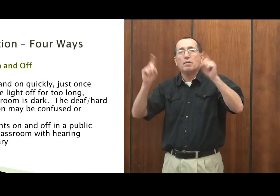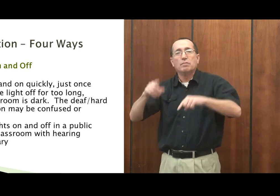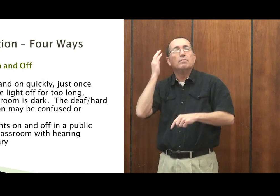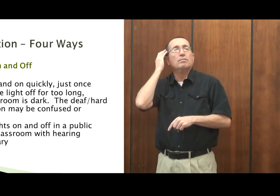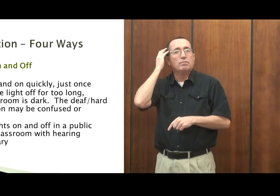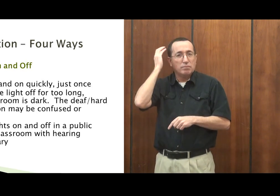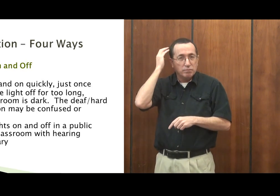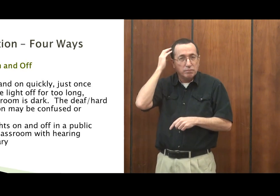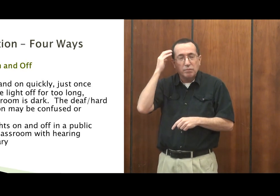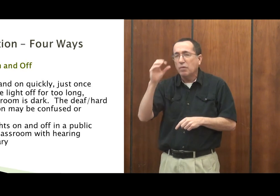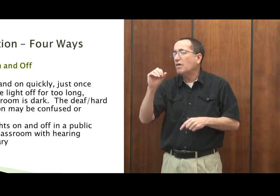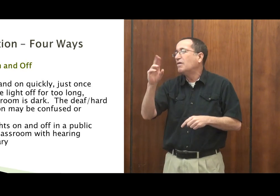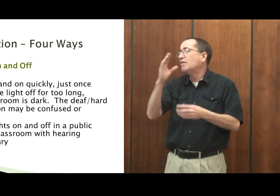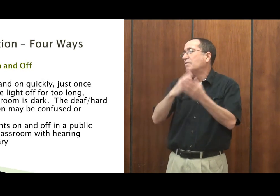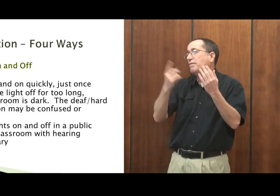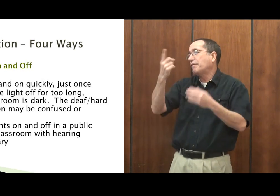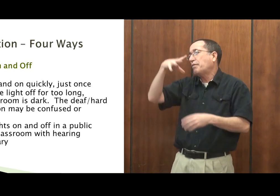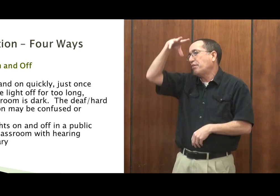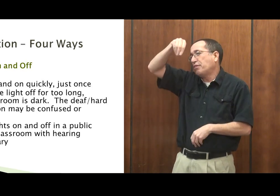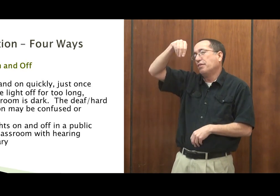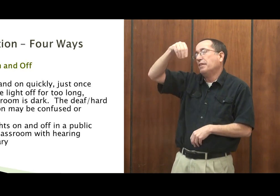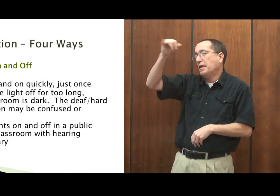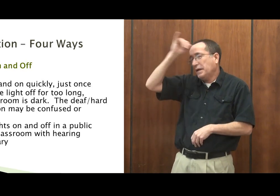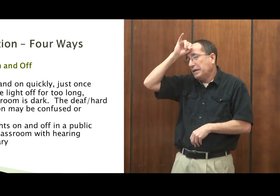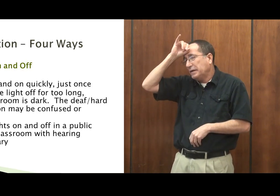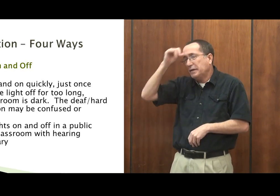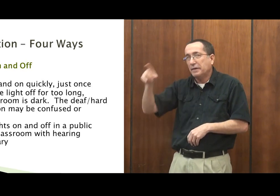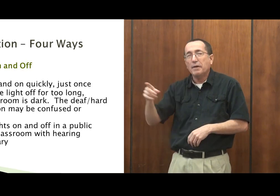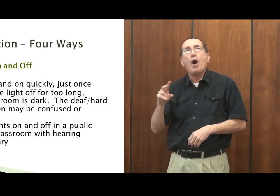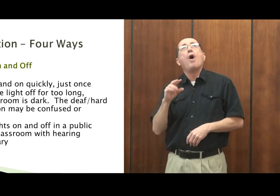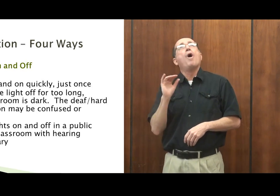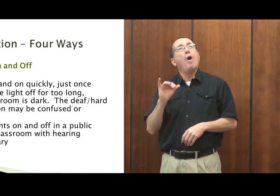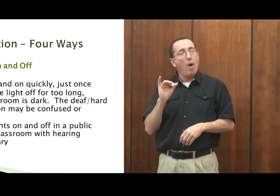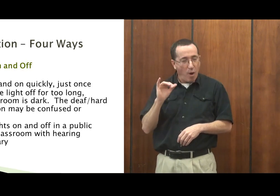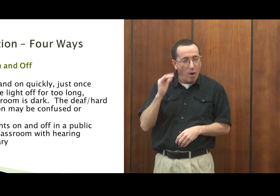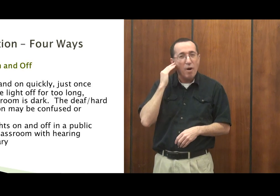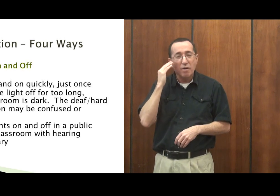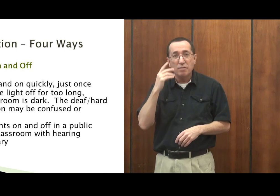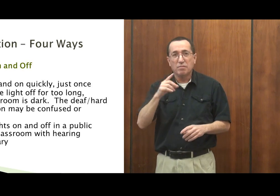So that's the kind of thing that happens. So just a quick flash of lights works very well.